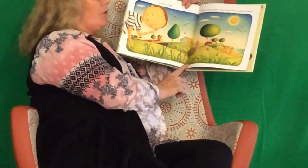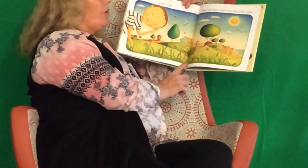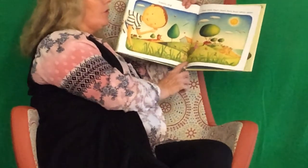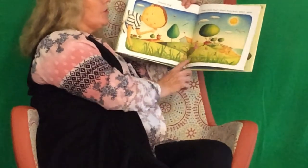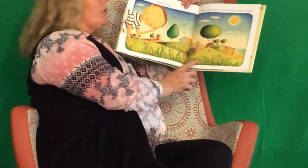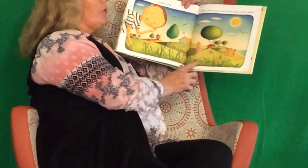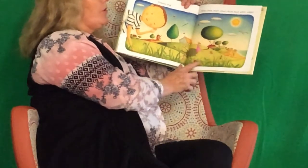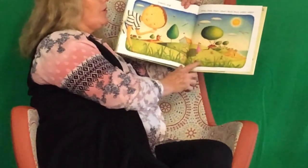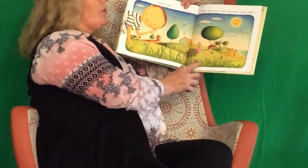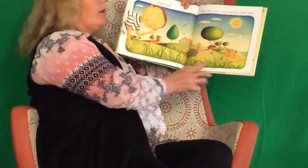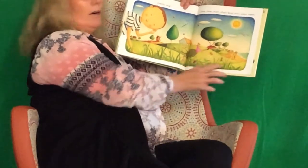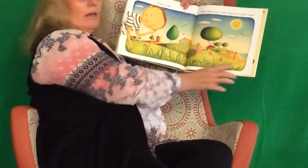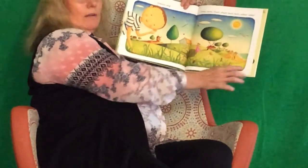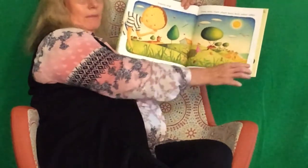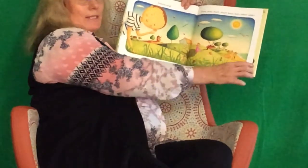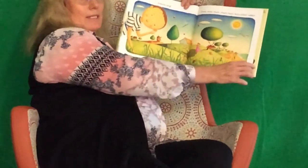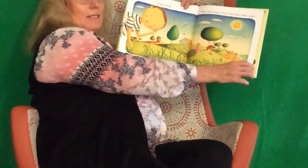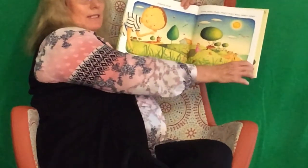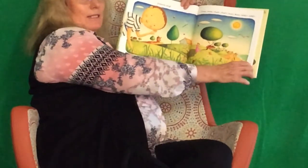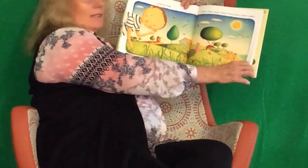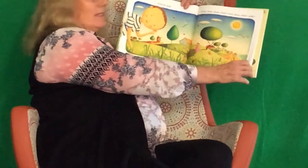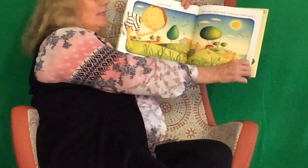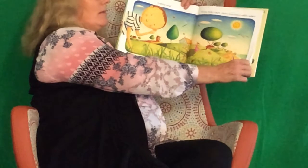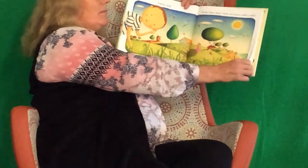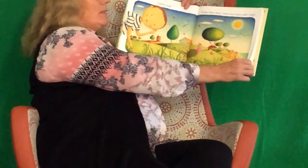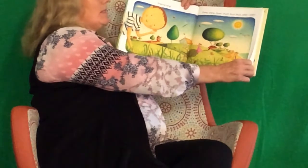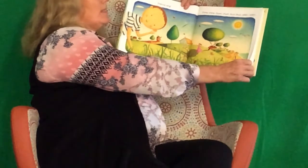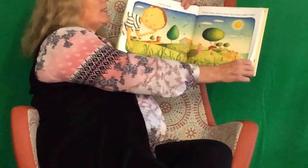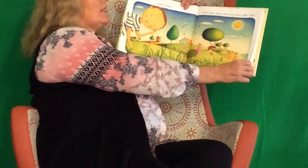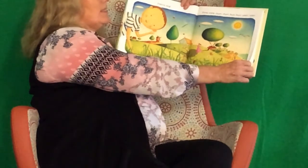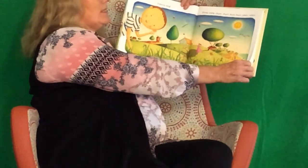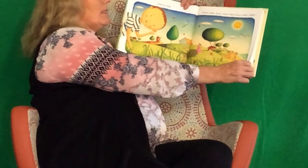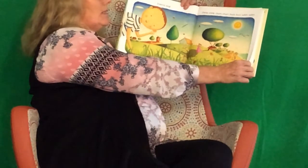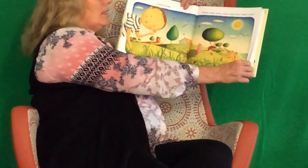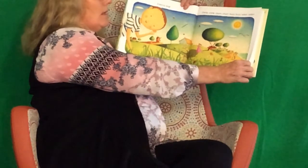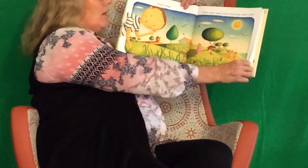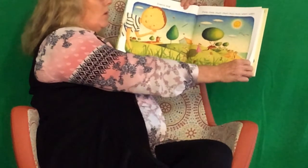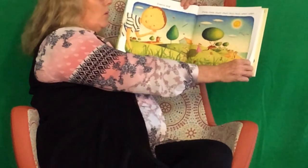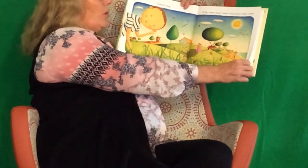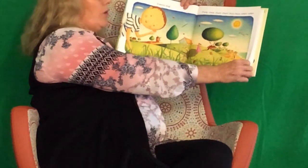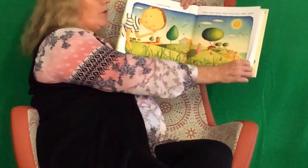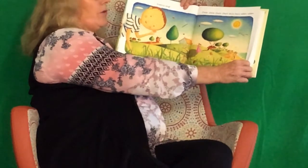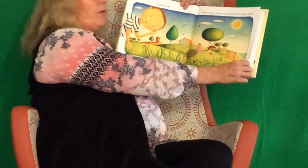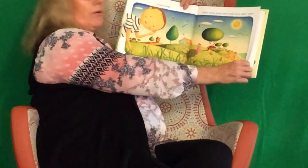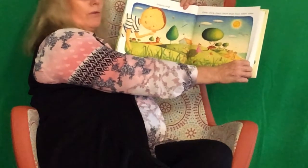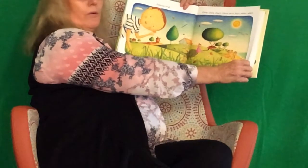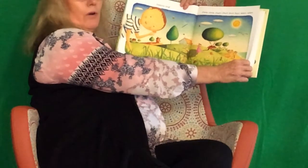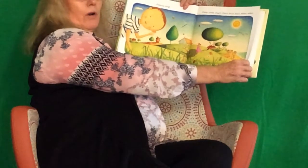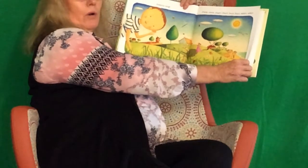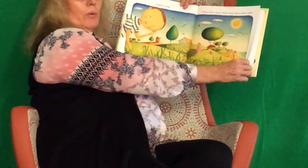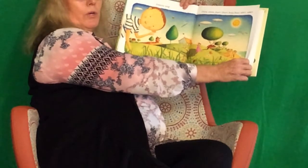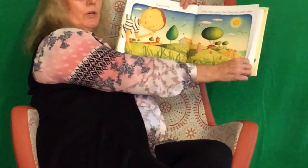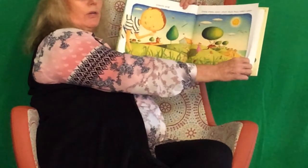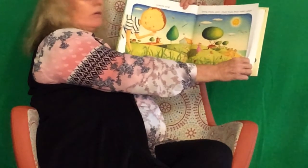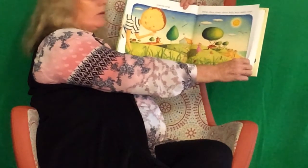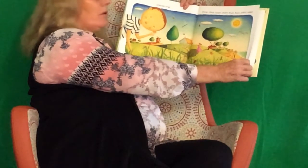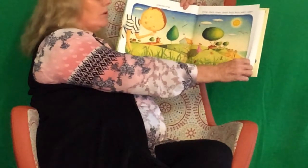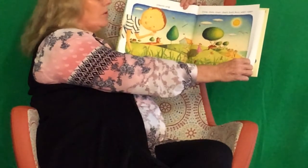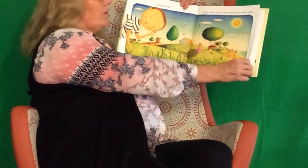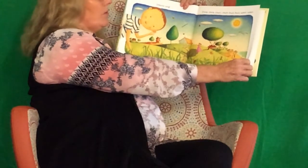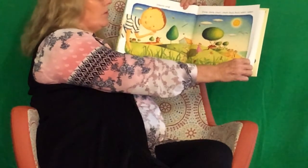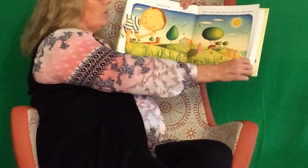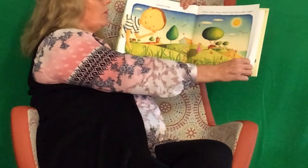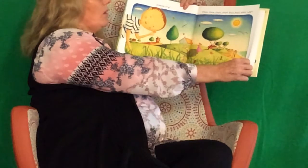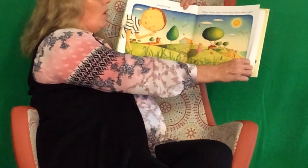Chirr, chirr. Bzzz, bzzz. Whoooo. Whoooo.